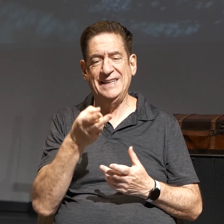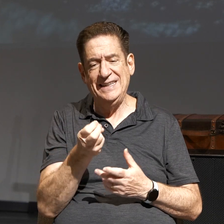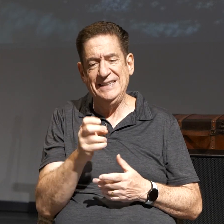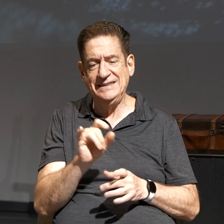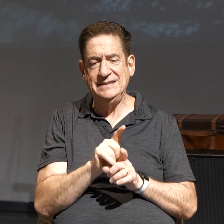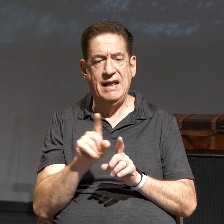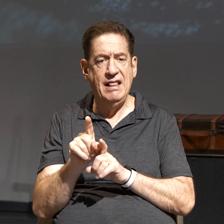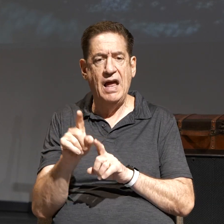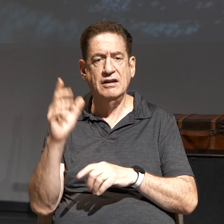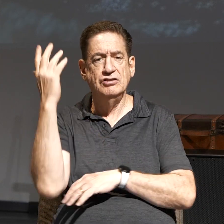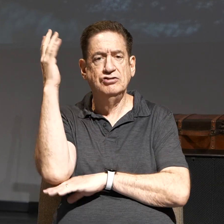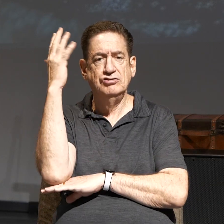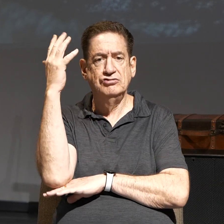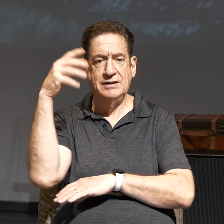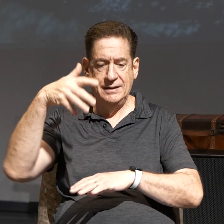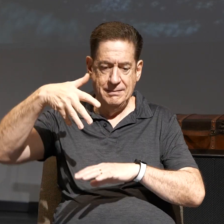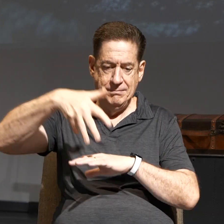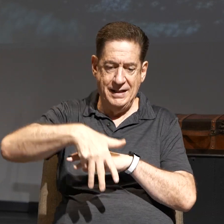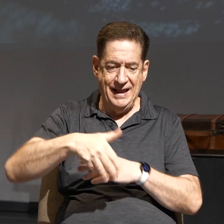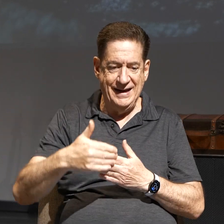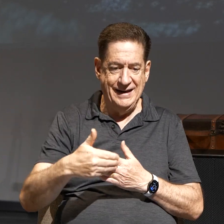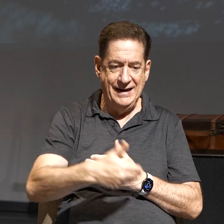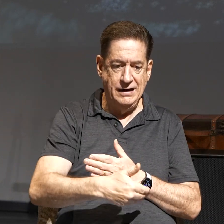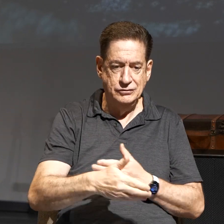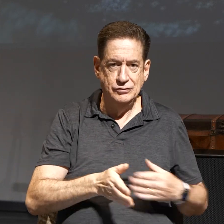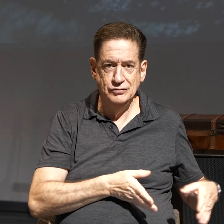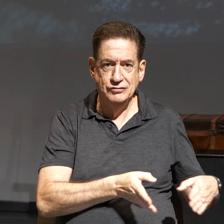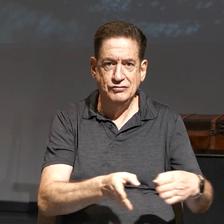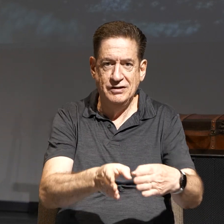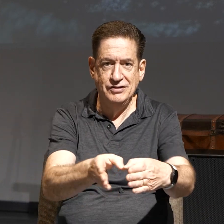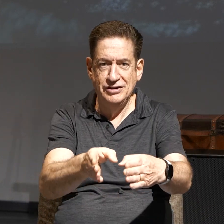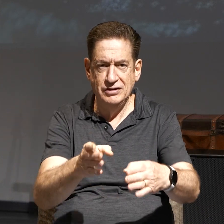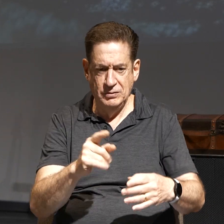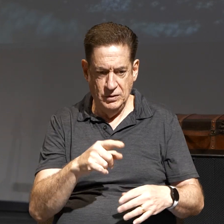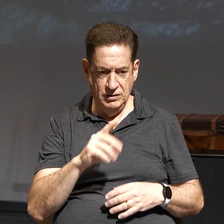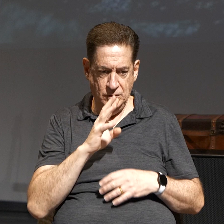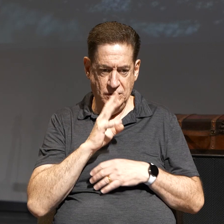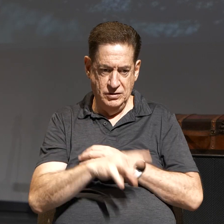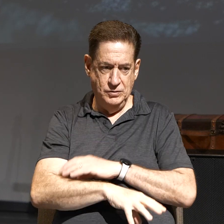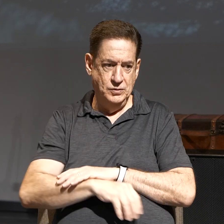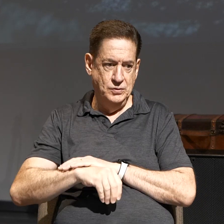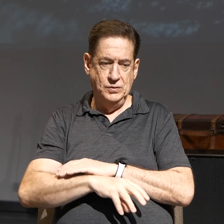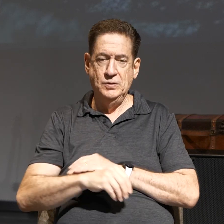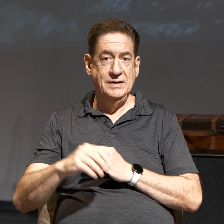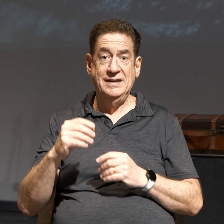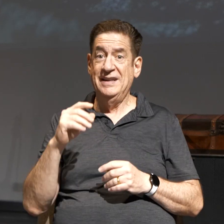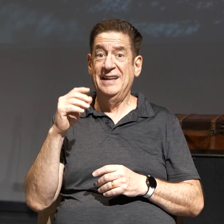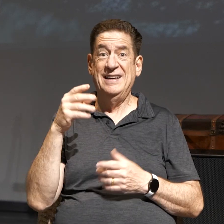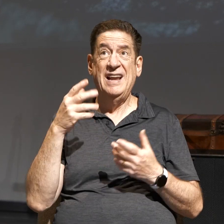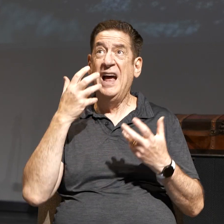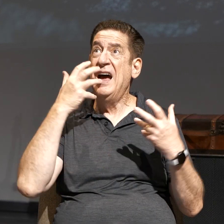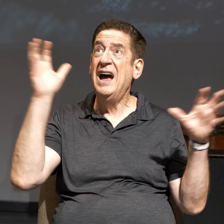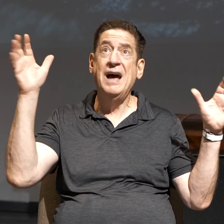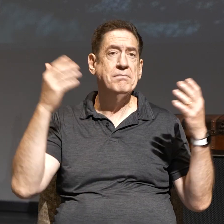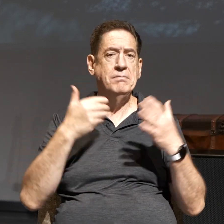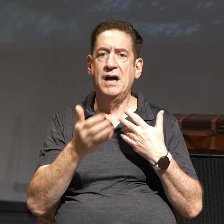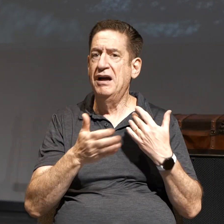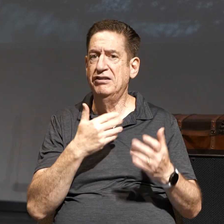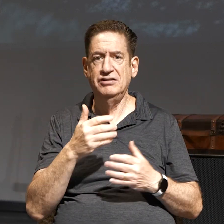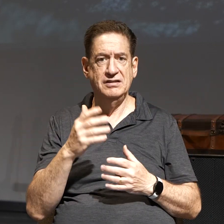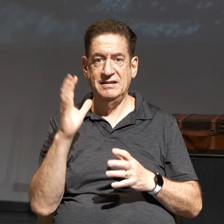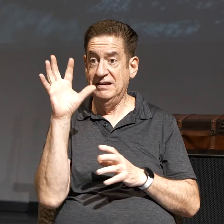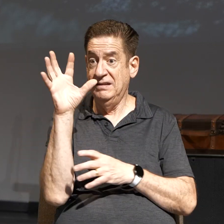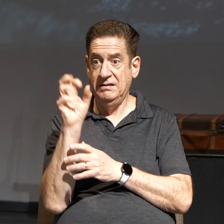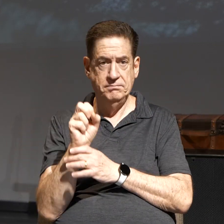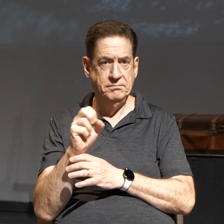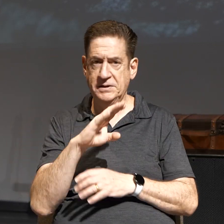streams of water that yields its fruit in its season, and its leaf does not wither. In all that